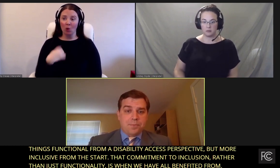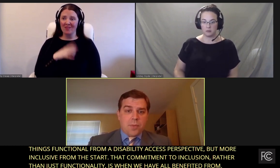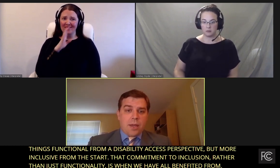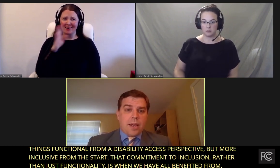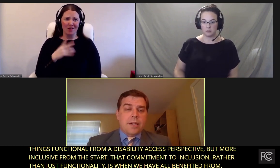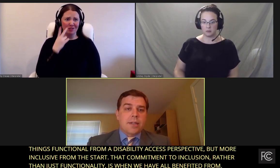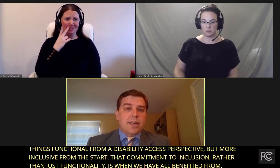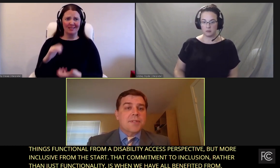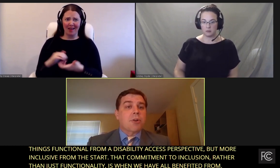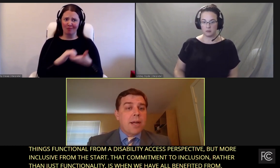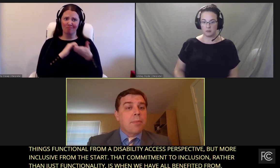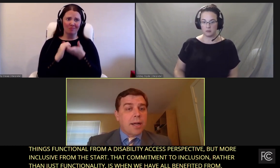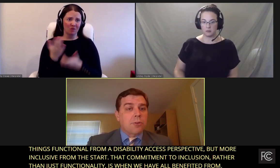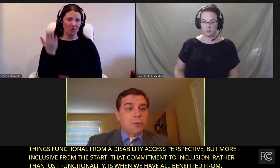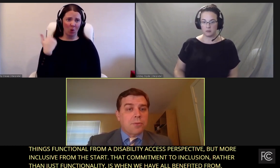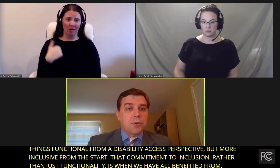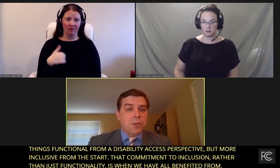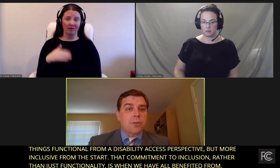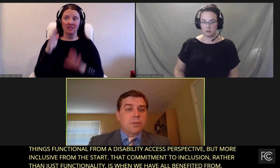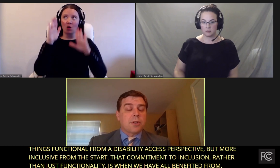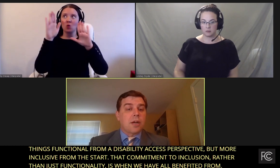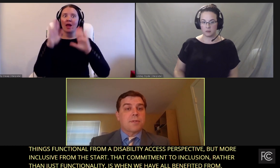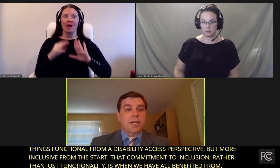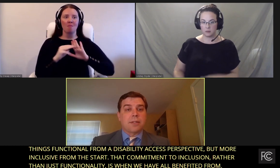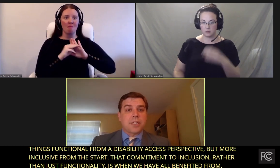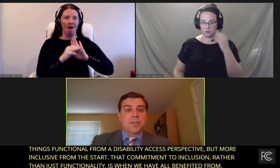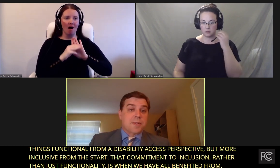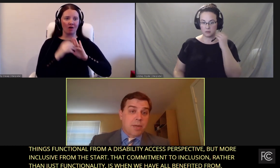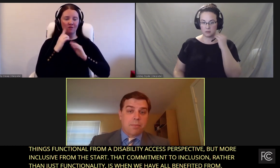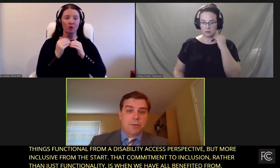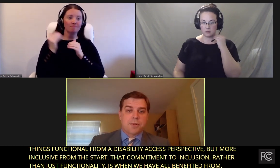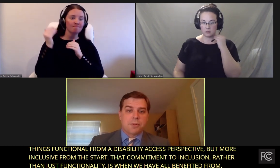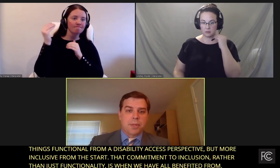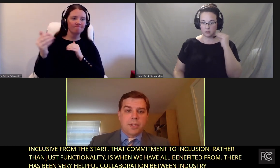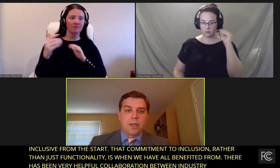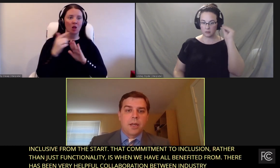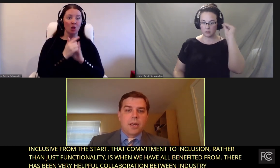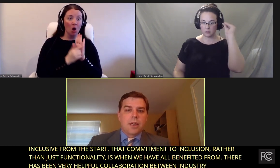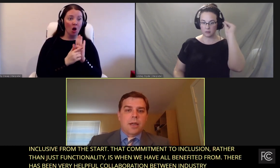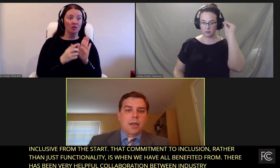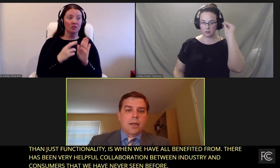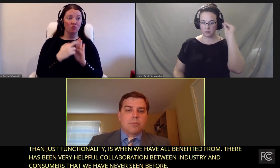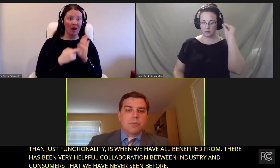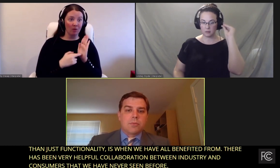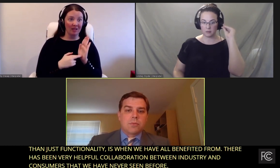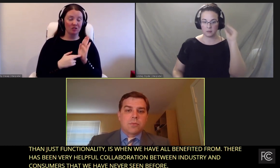before. And it's a great model for future laws and regulations, in my personal opinion.